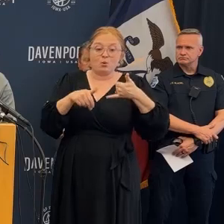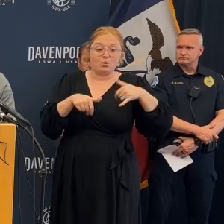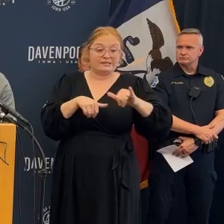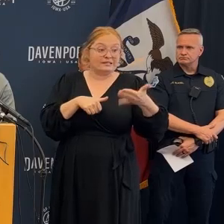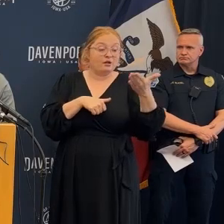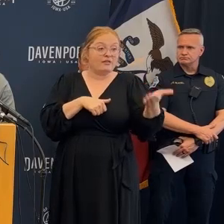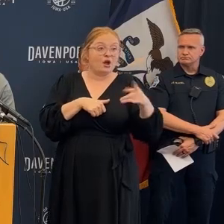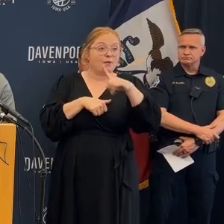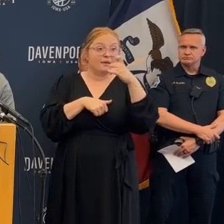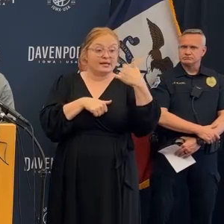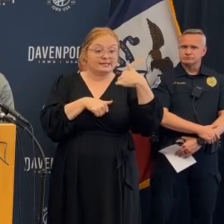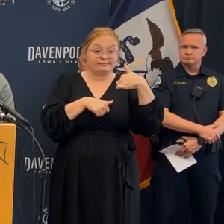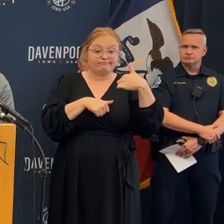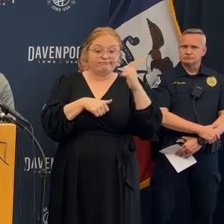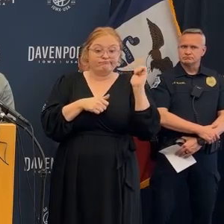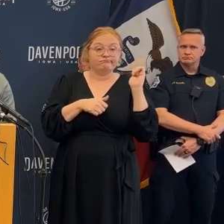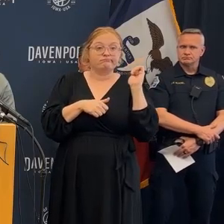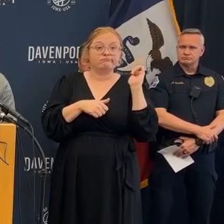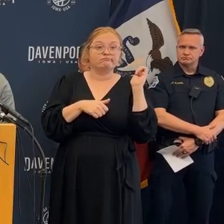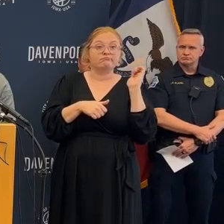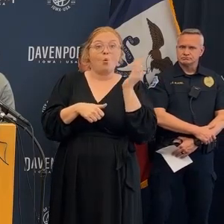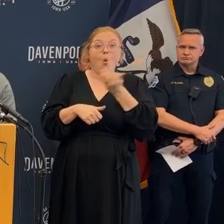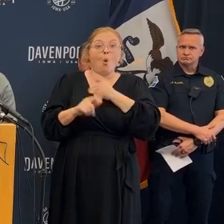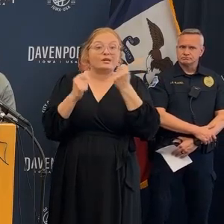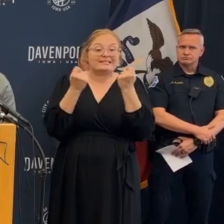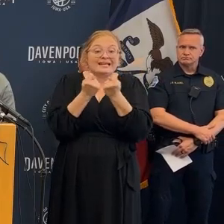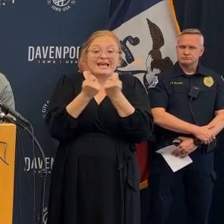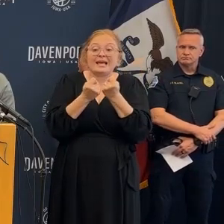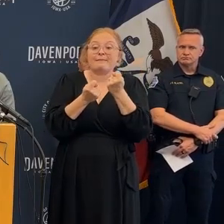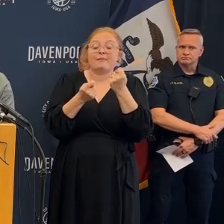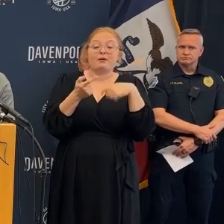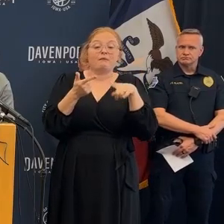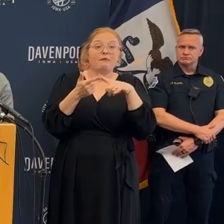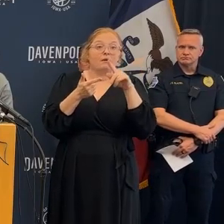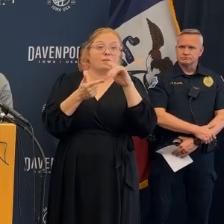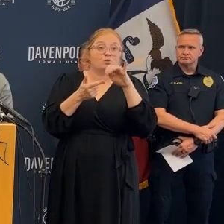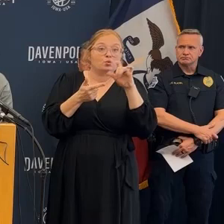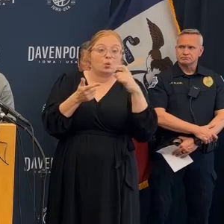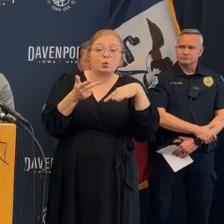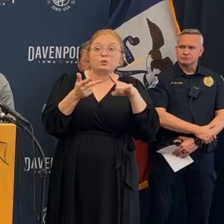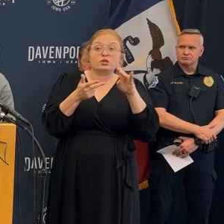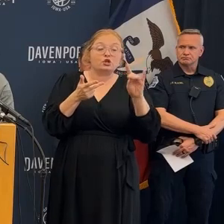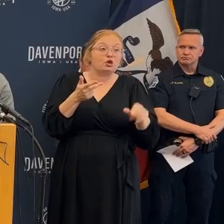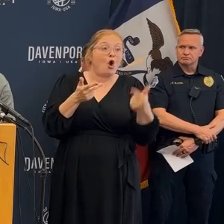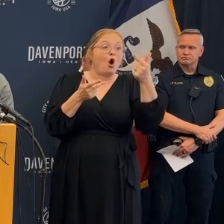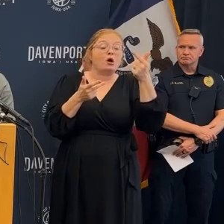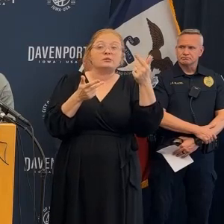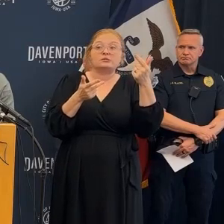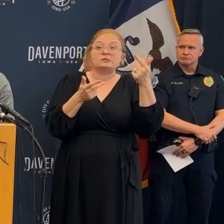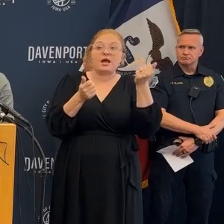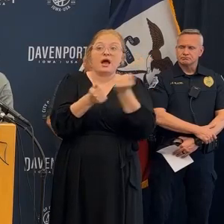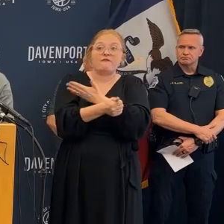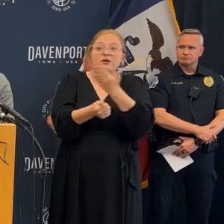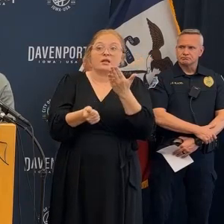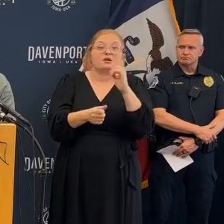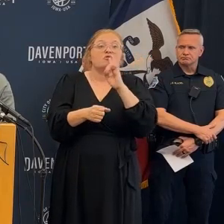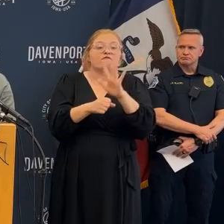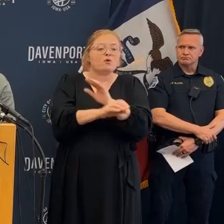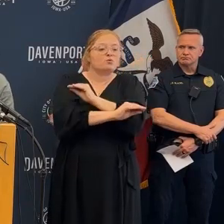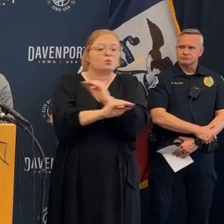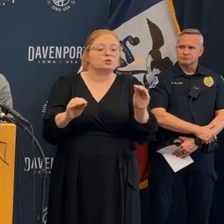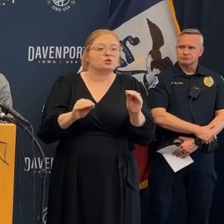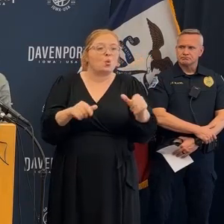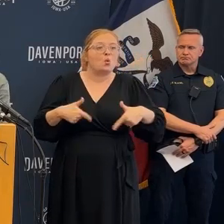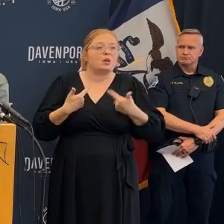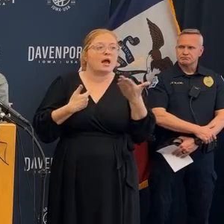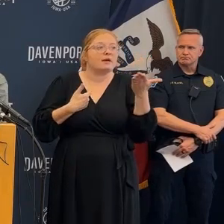thinking there's no one in there to a woman waving out her fourth floor window so did demolition plans change when it became very clear that